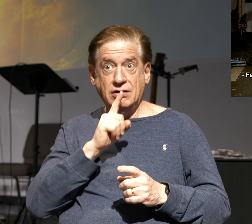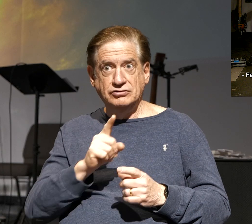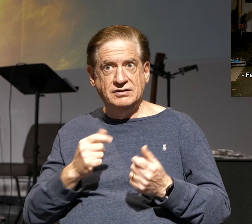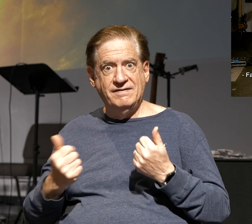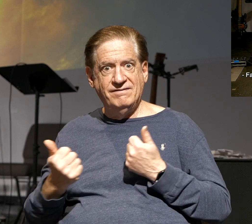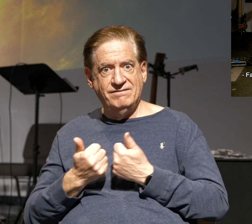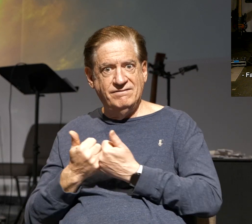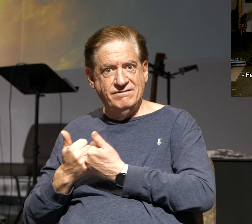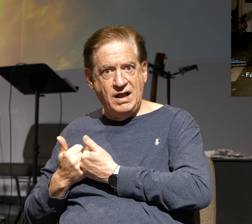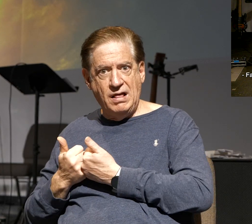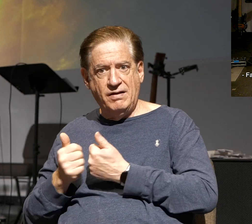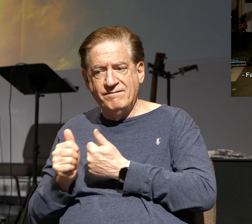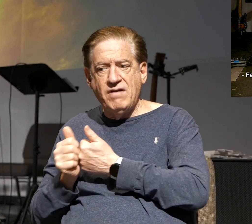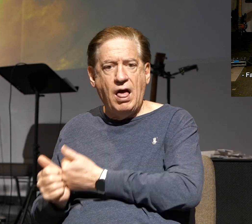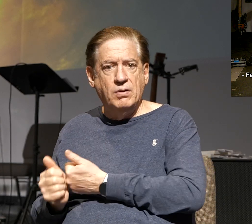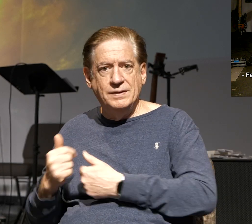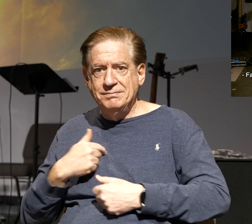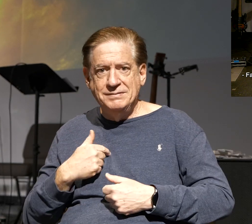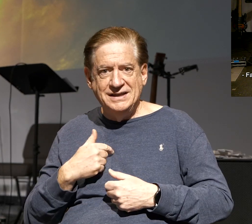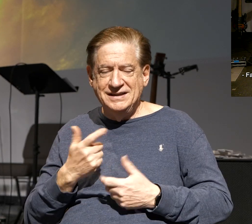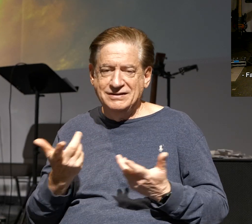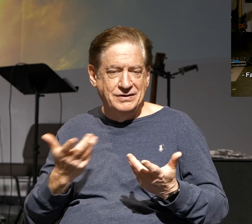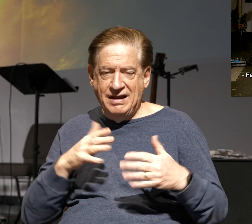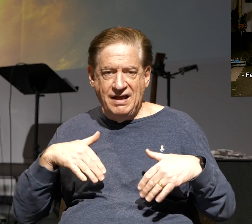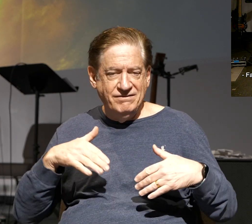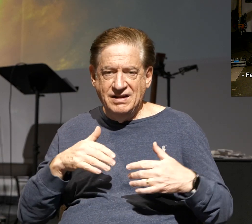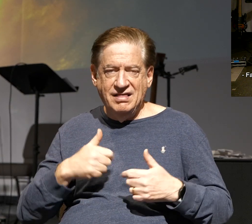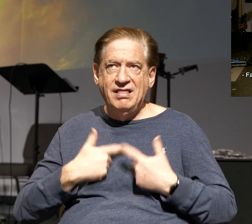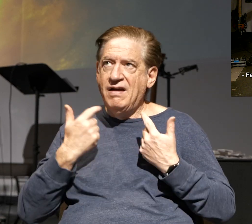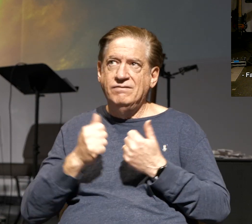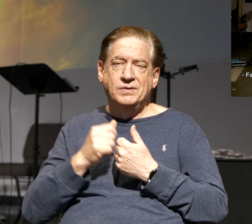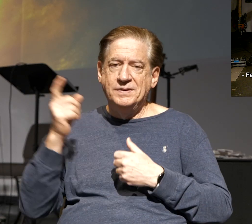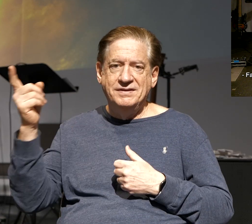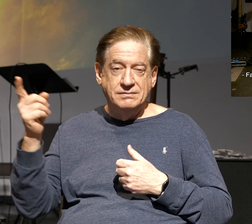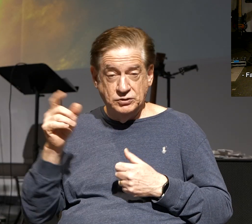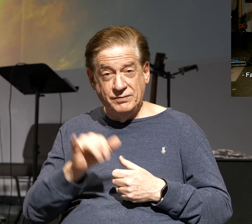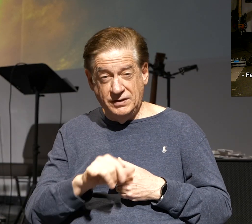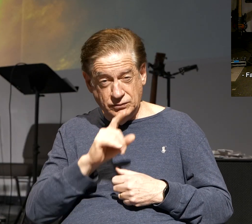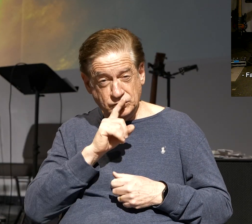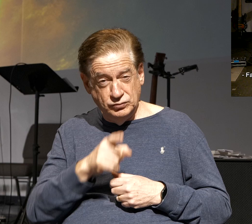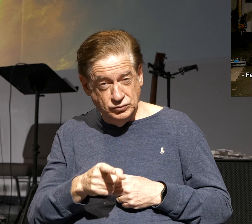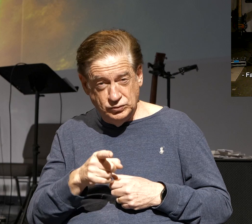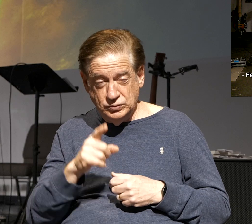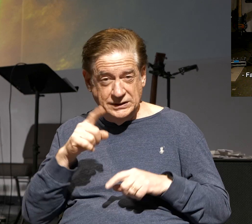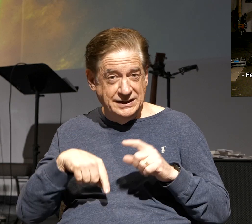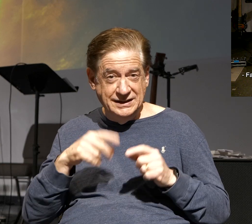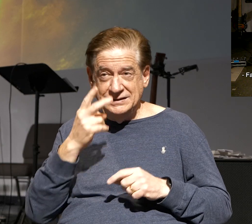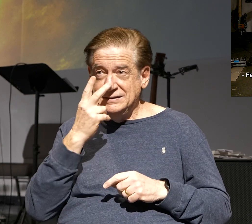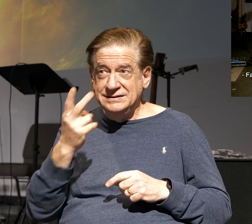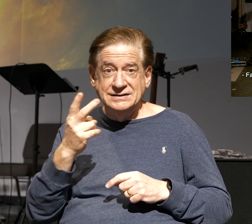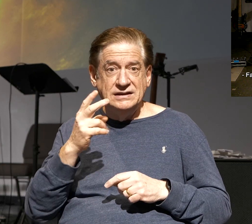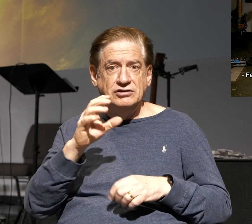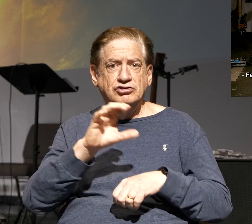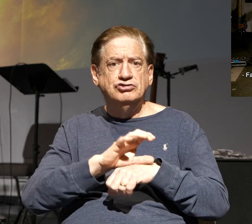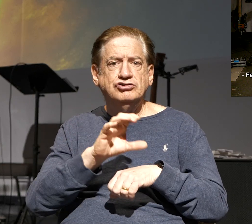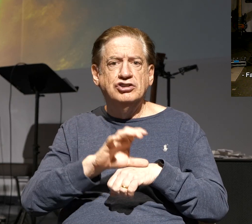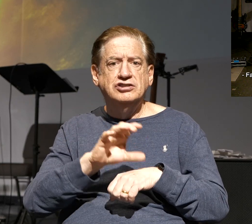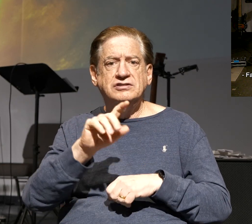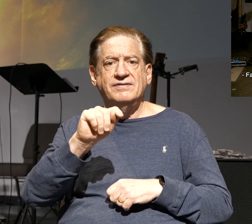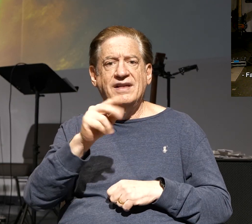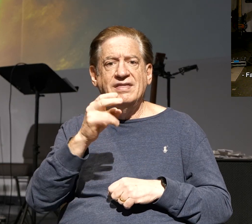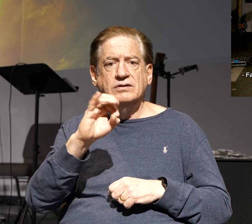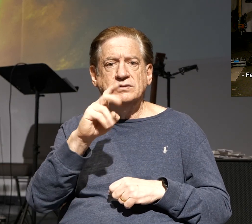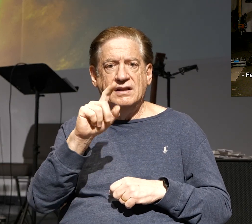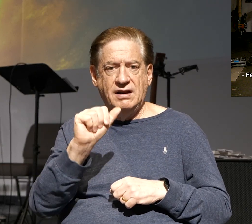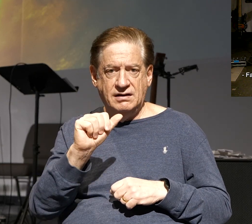committed your life to him. Now, so if this is true, then you ought to be able to see it in the church in Thessalonica